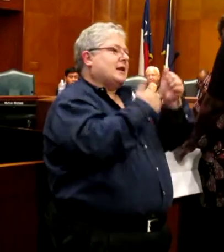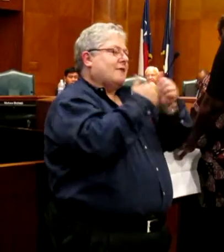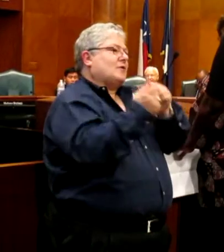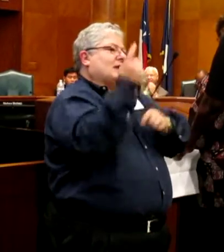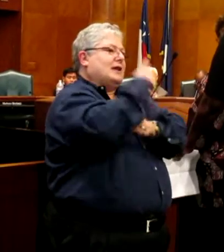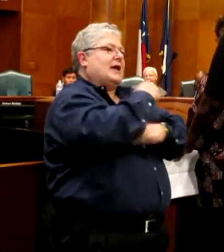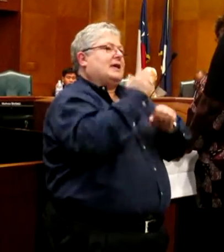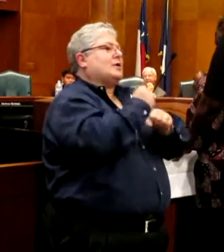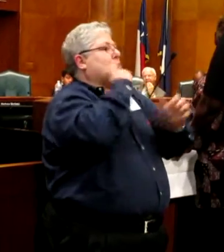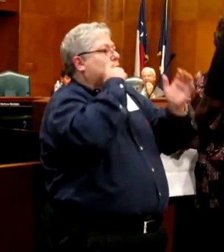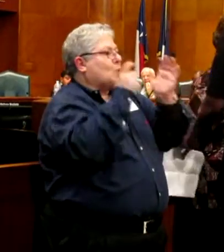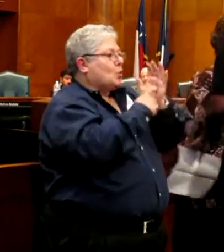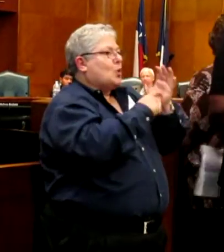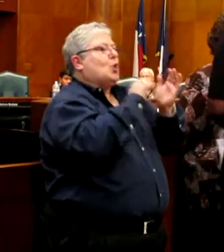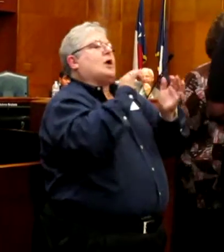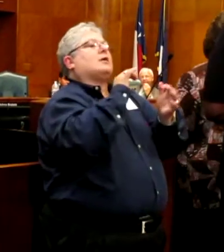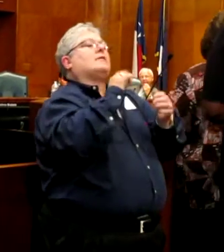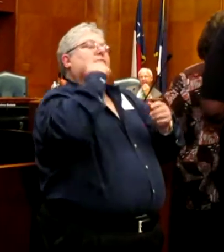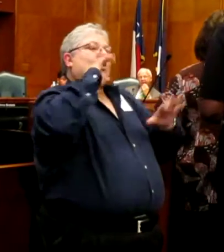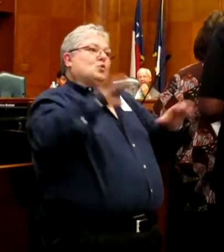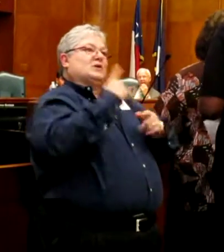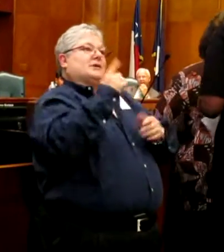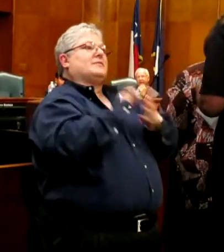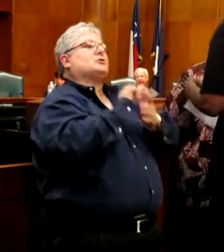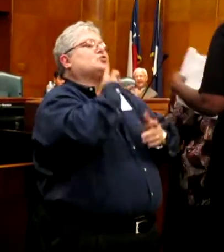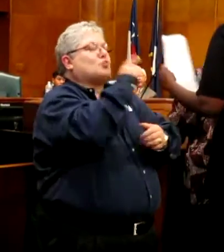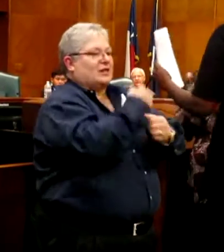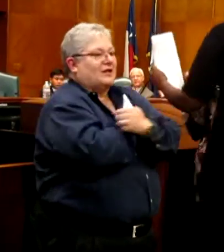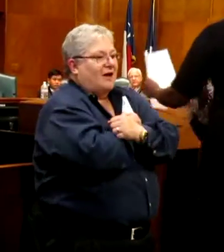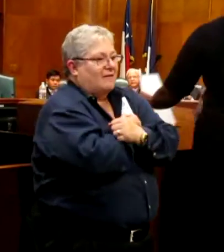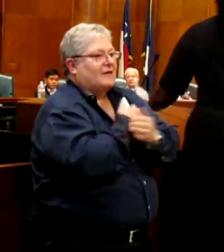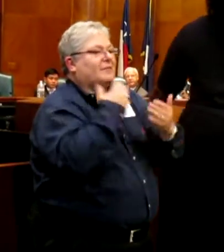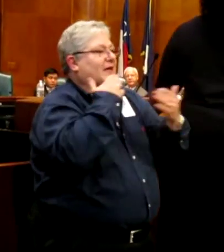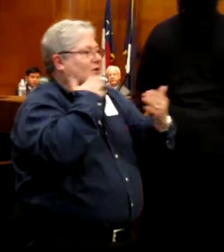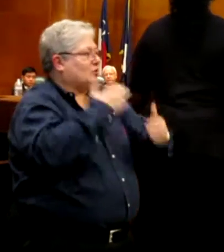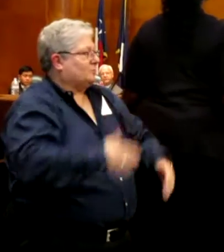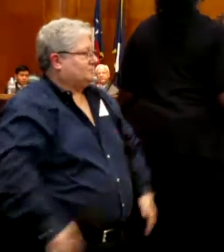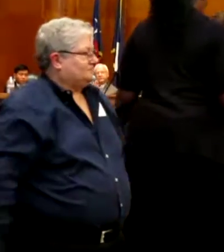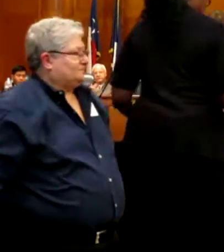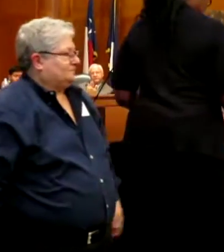recognized for doing something that you truly love. Thank you. Thank you.